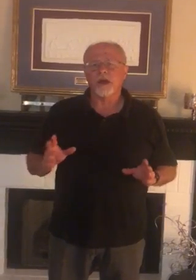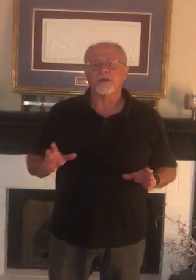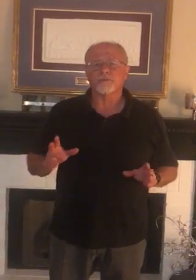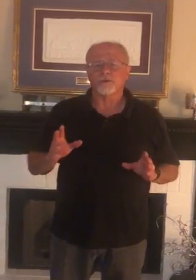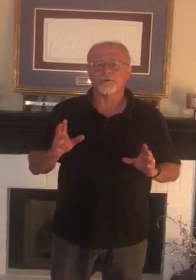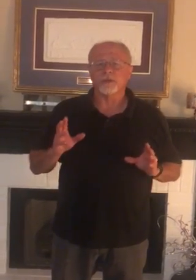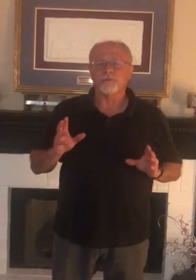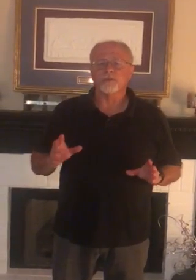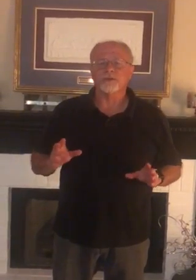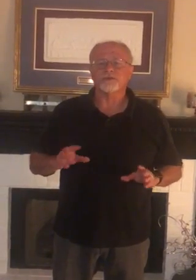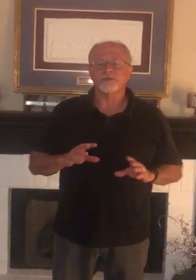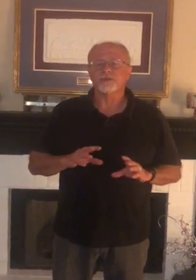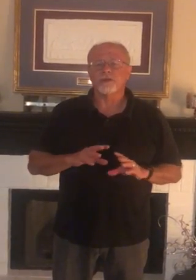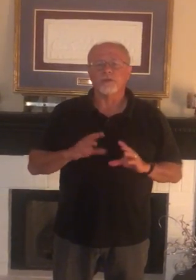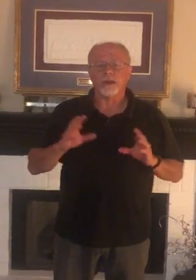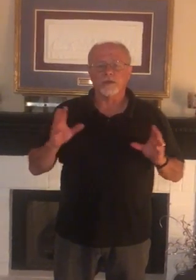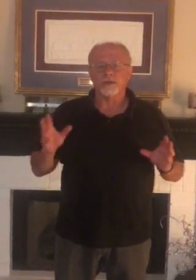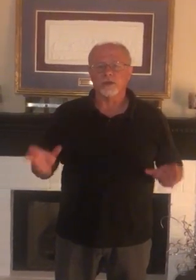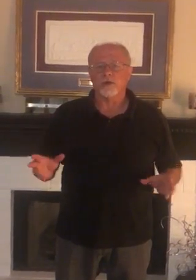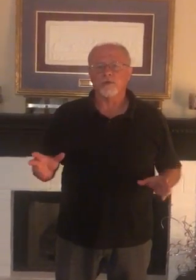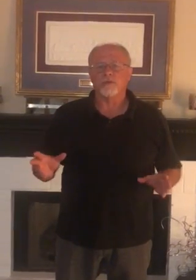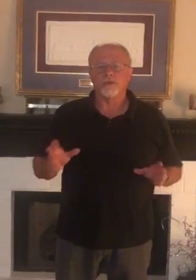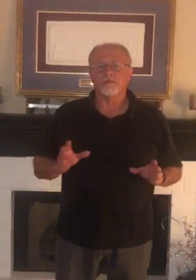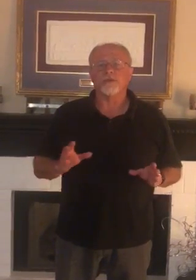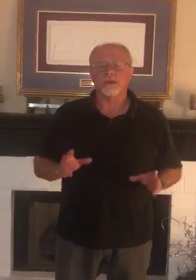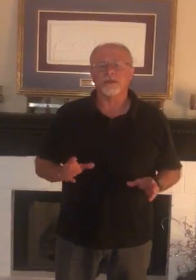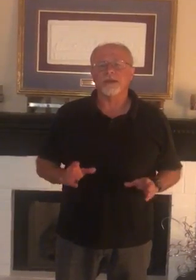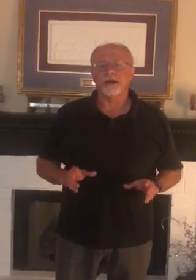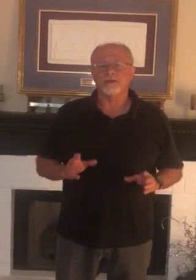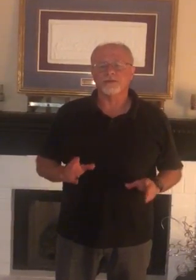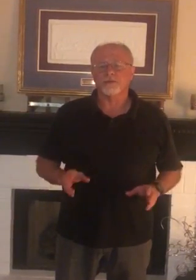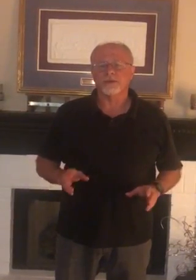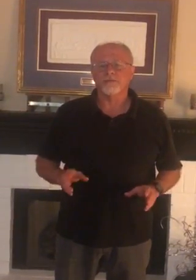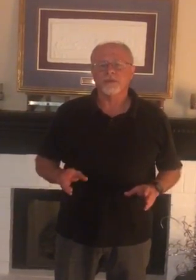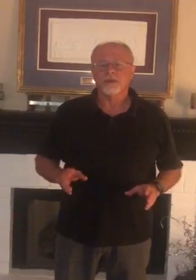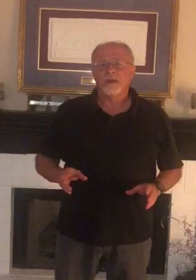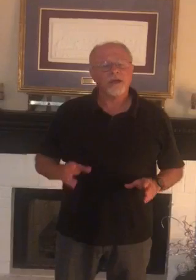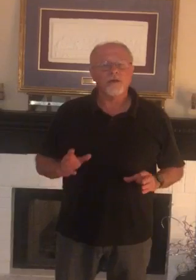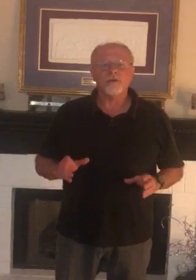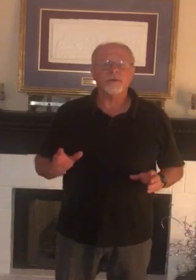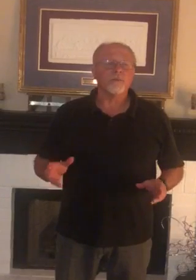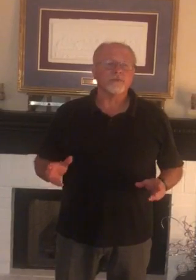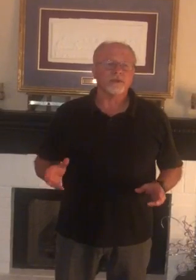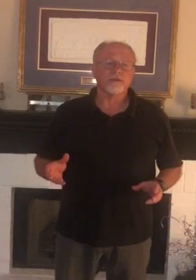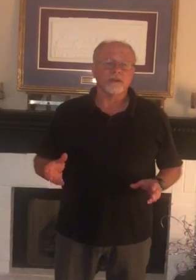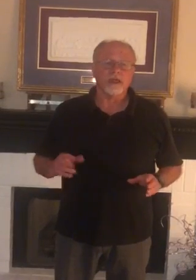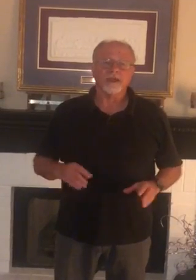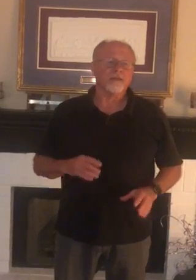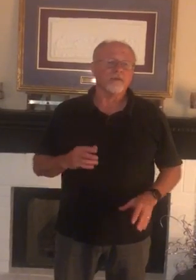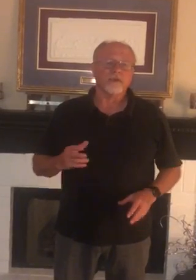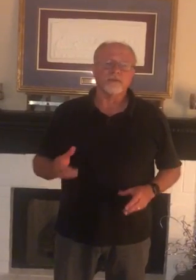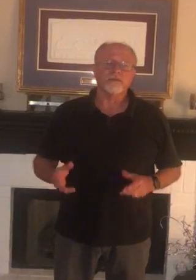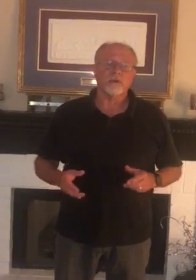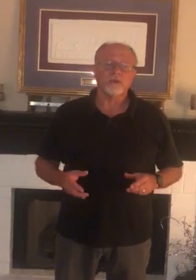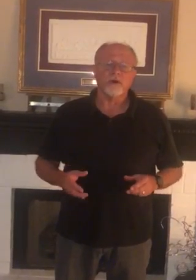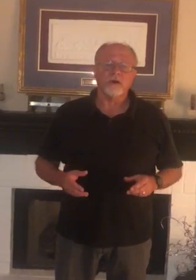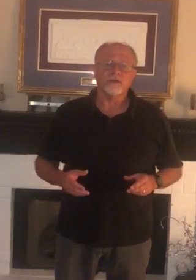gospel is being preached and shared around the globe with everything that God is doing. I know that we don't particularly like everything that's going on,